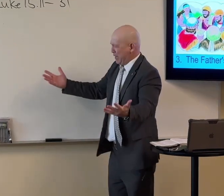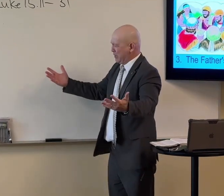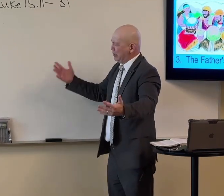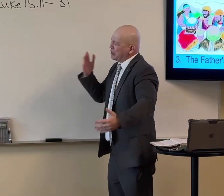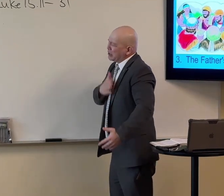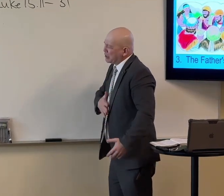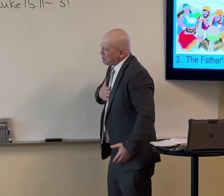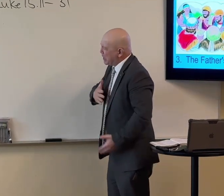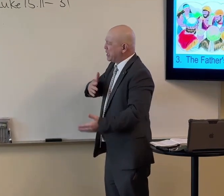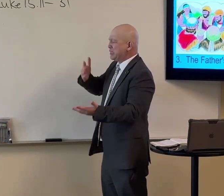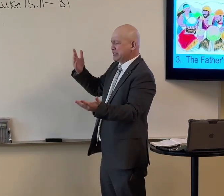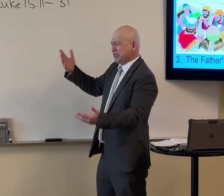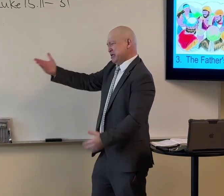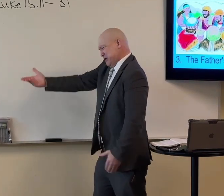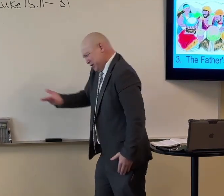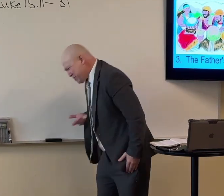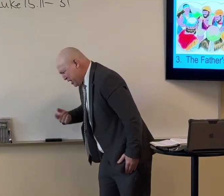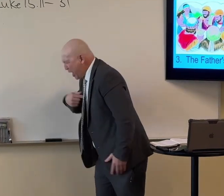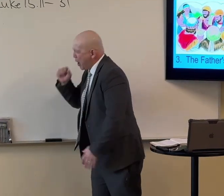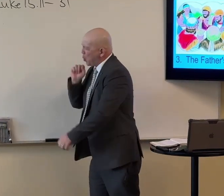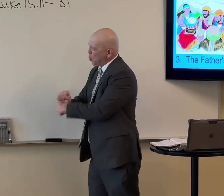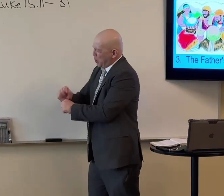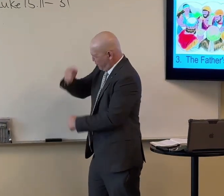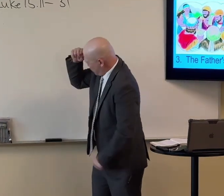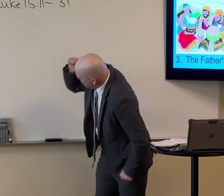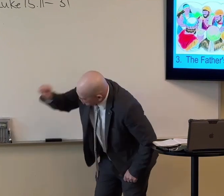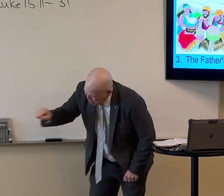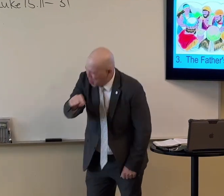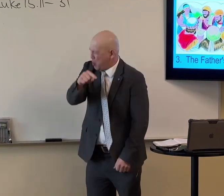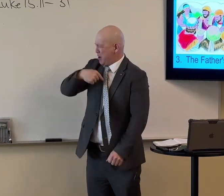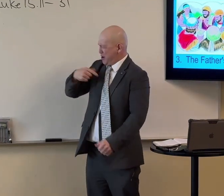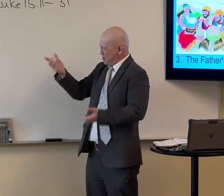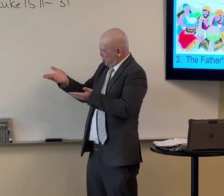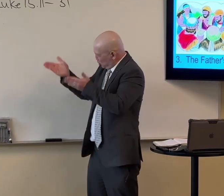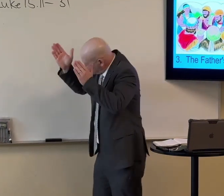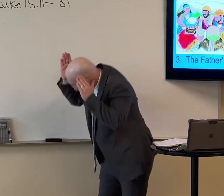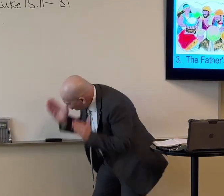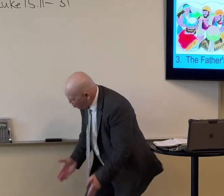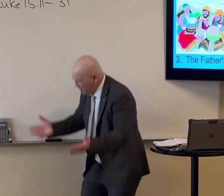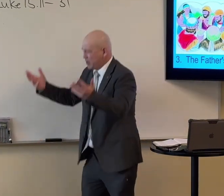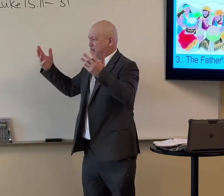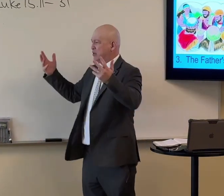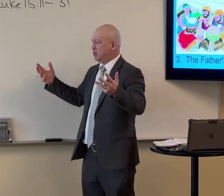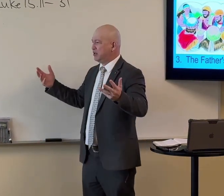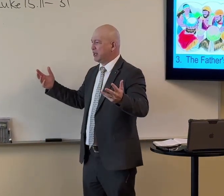worthy to be called your son anymore. Please. Just hire me. Like one of your servants. Please. Please.